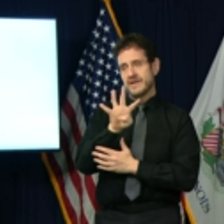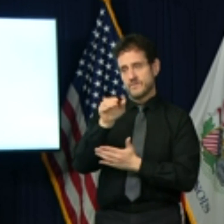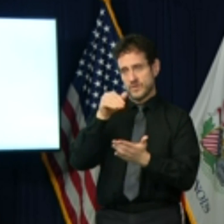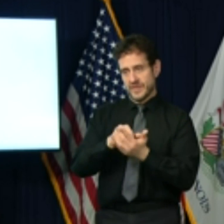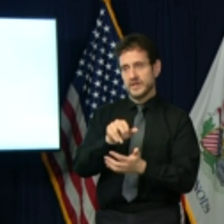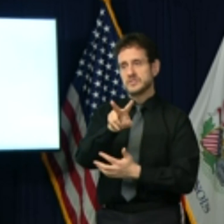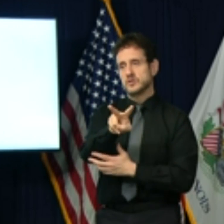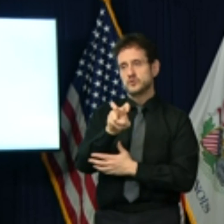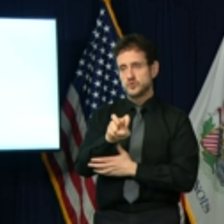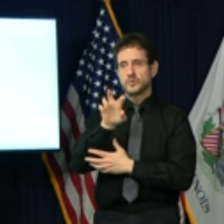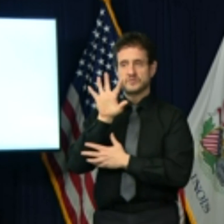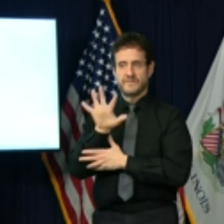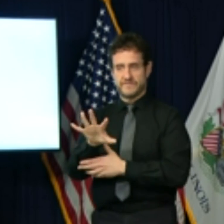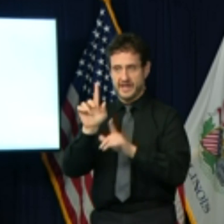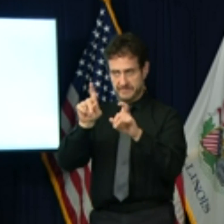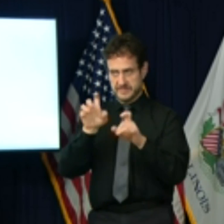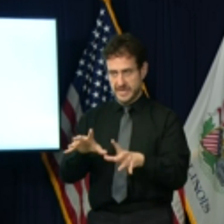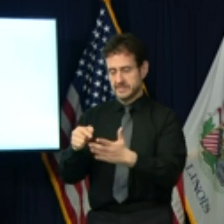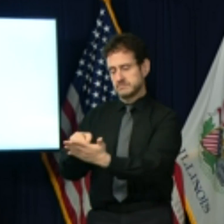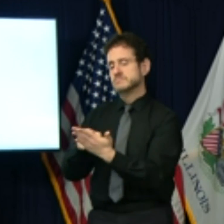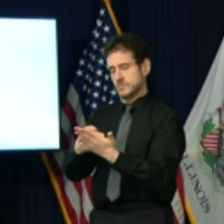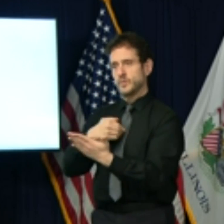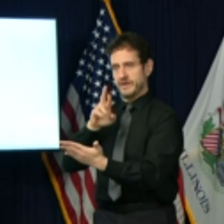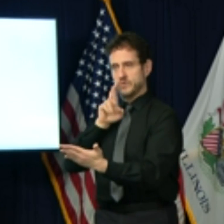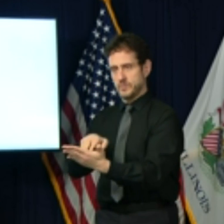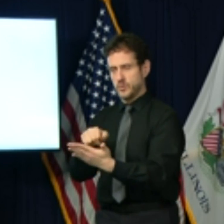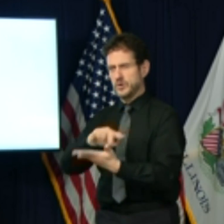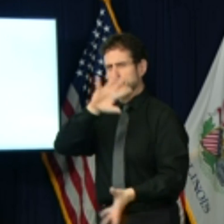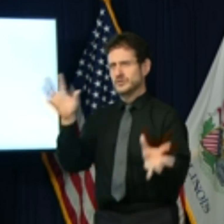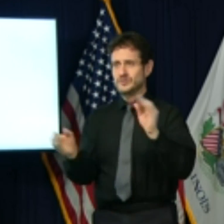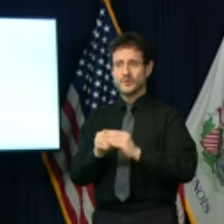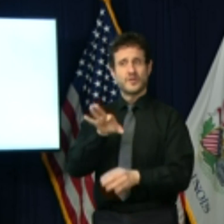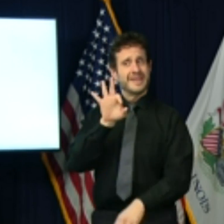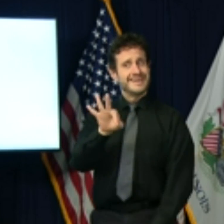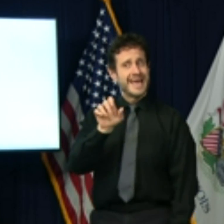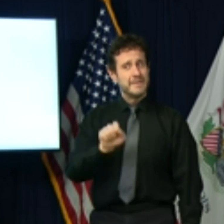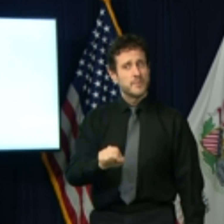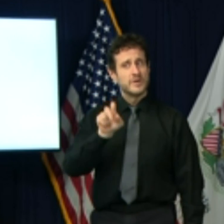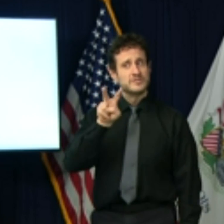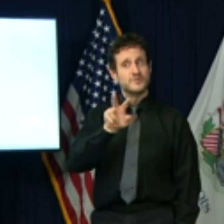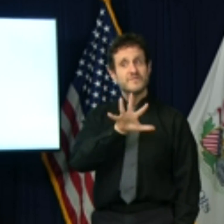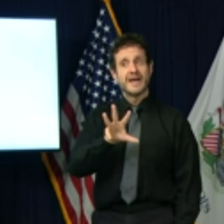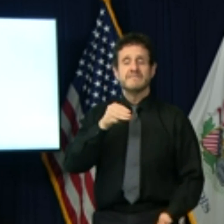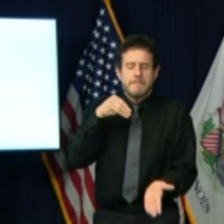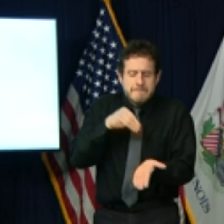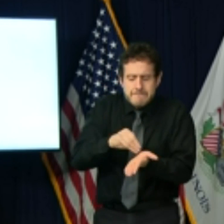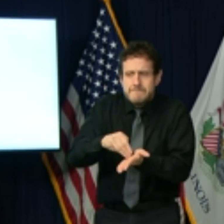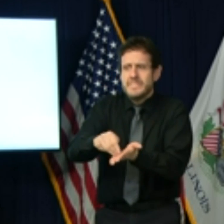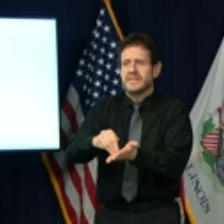tests were reported for a total of more than 9.25 million tests in Illinois.